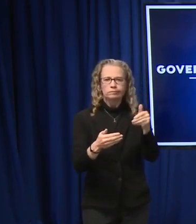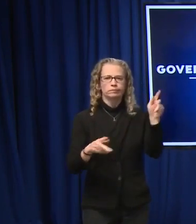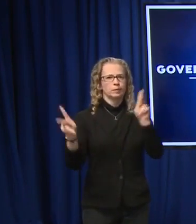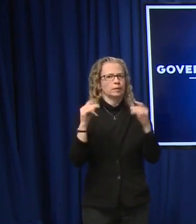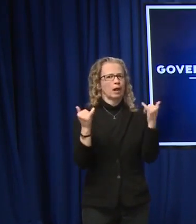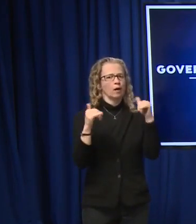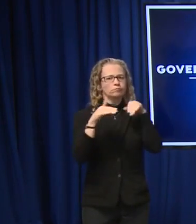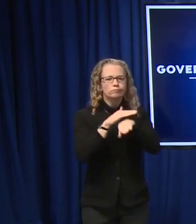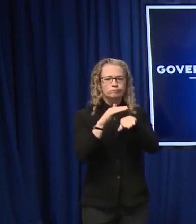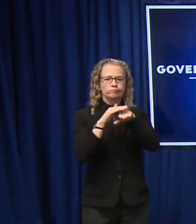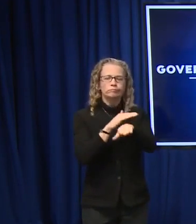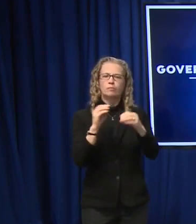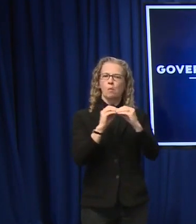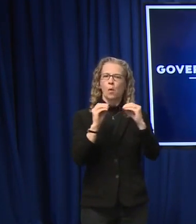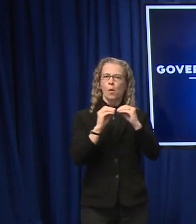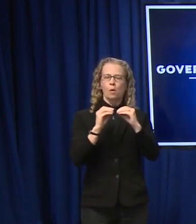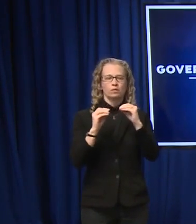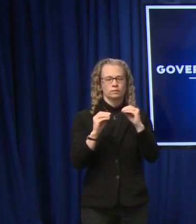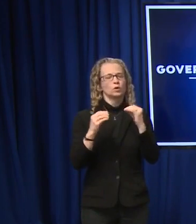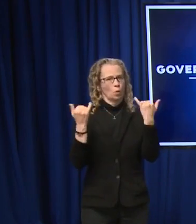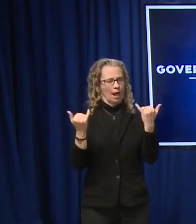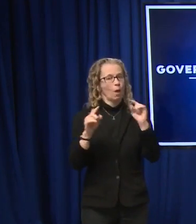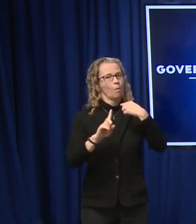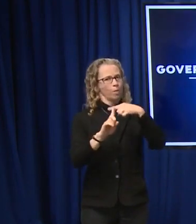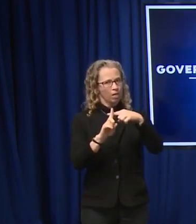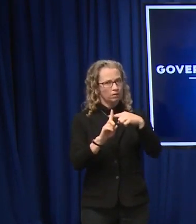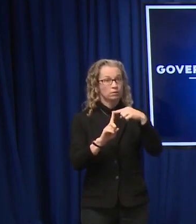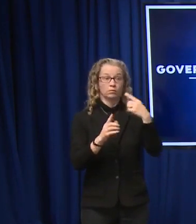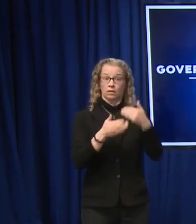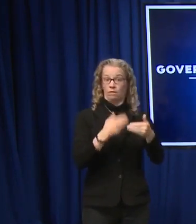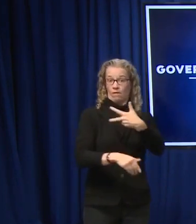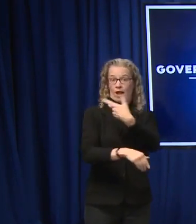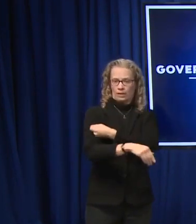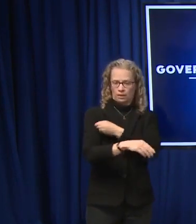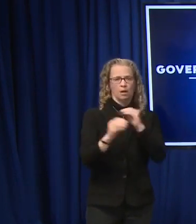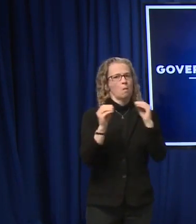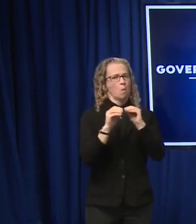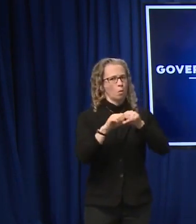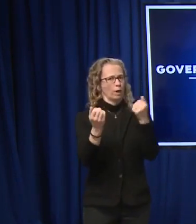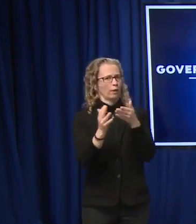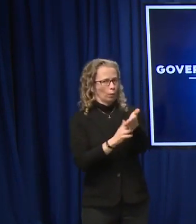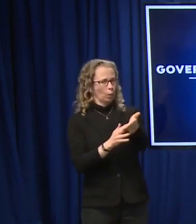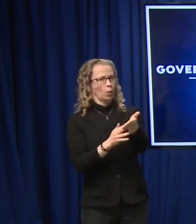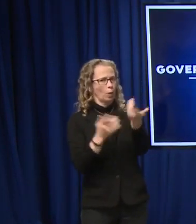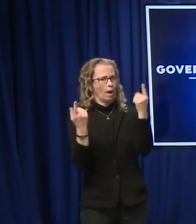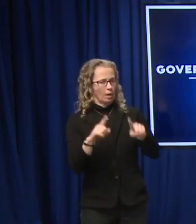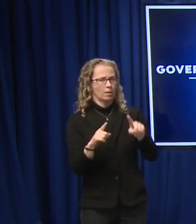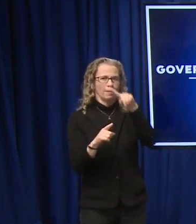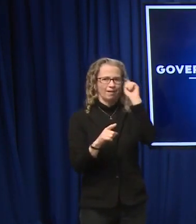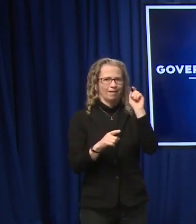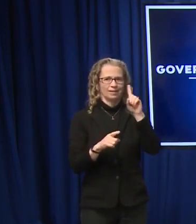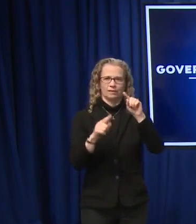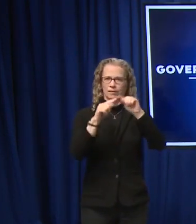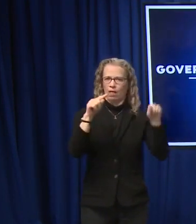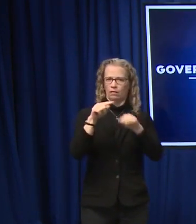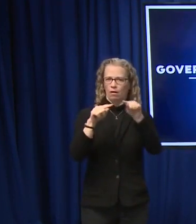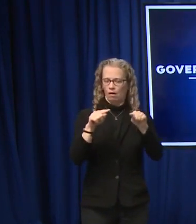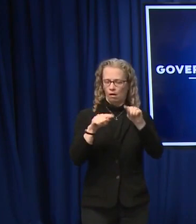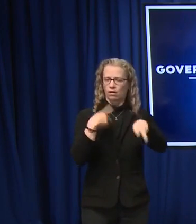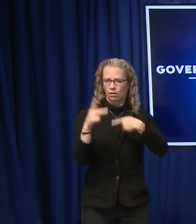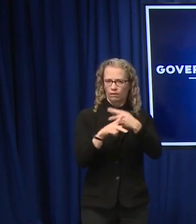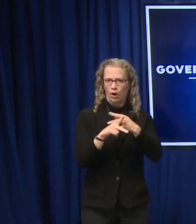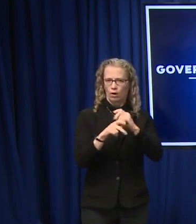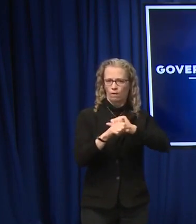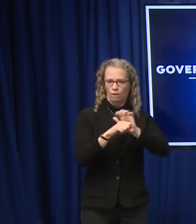more and we see more breakthrough cases coming through especially with the Delta variant. So we do need everyone to get vaccinated. We need